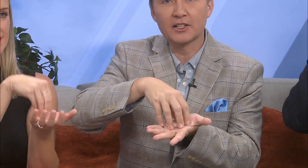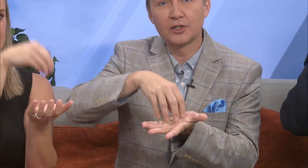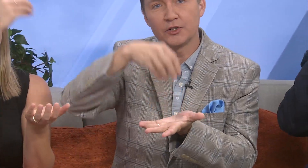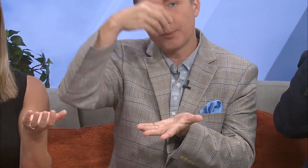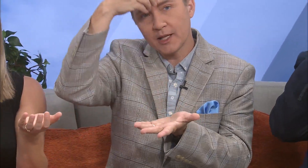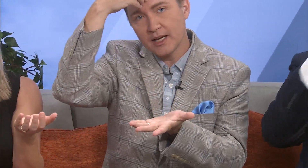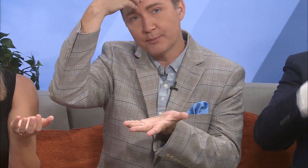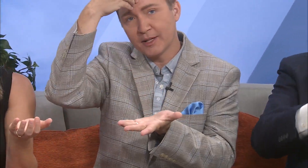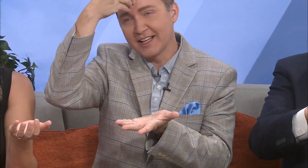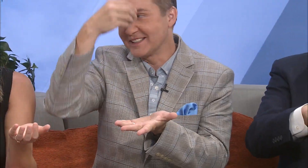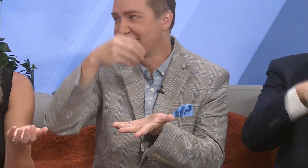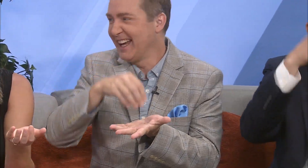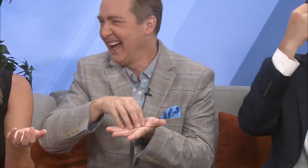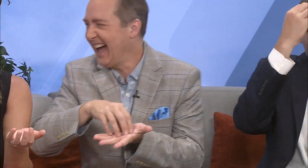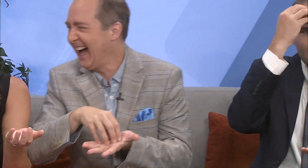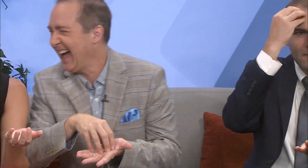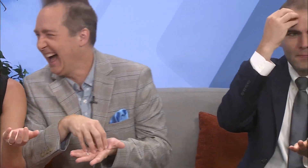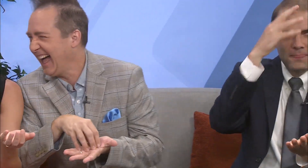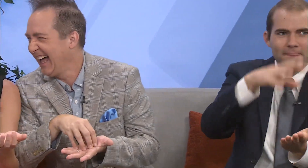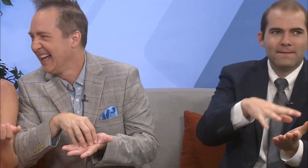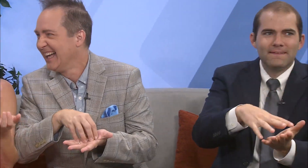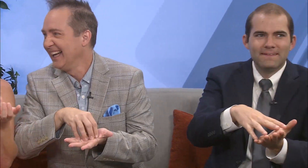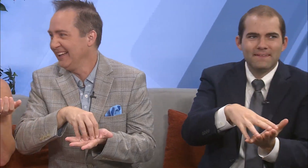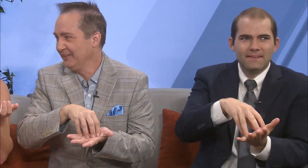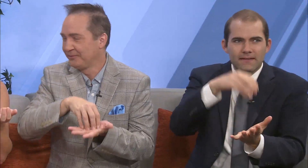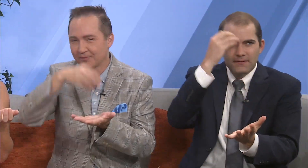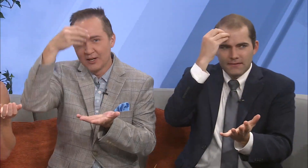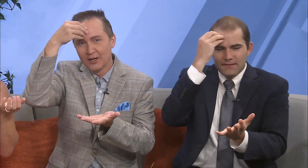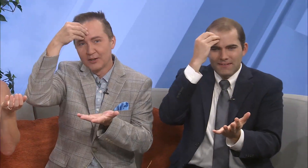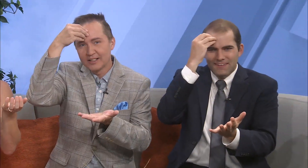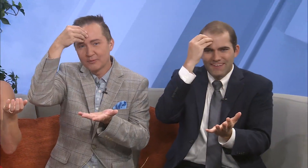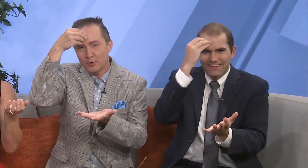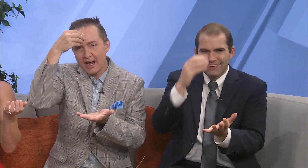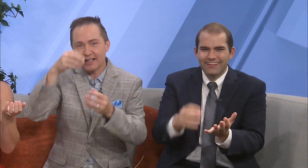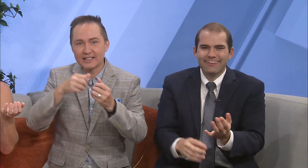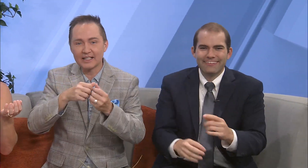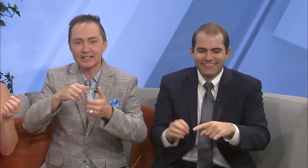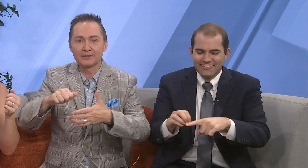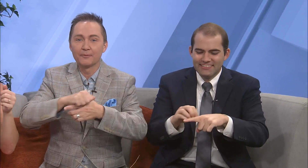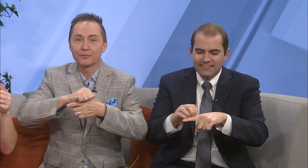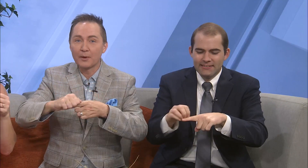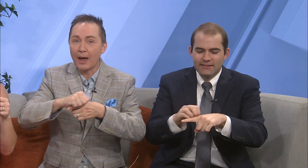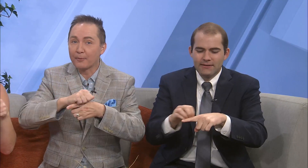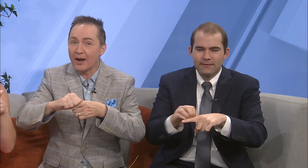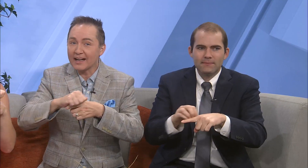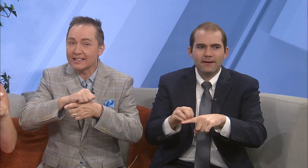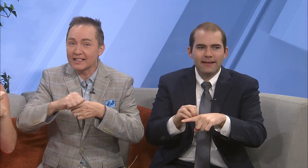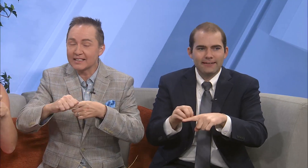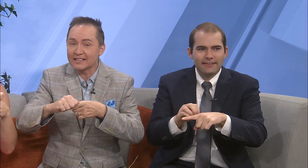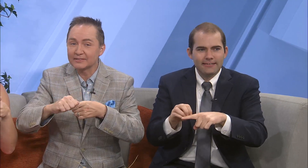to learn new plays. They like to learn new plays at practice. Practice. At practice. Yes.